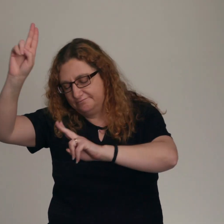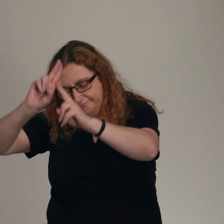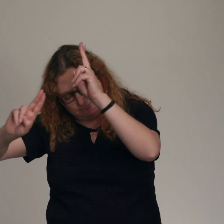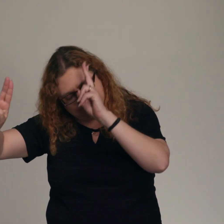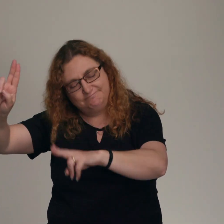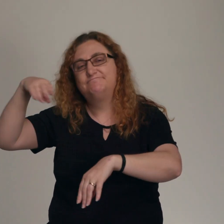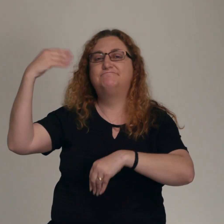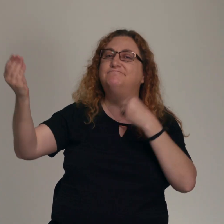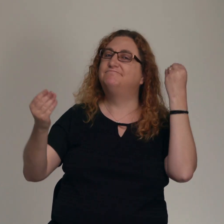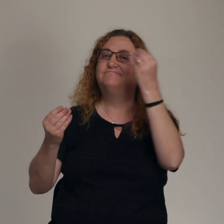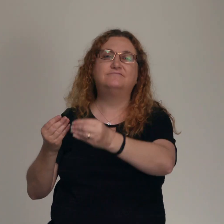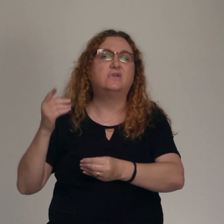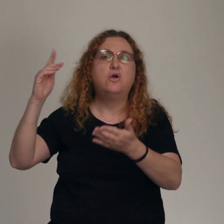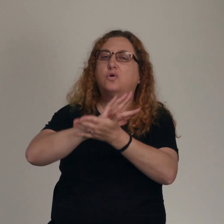as you are